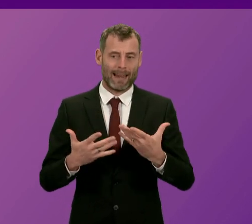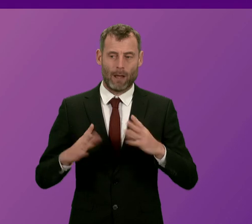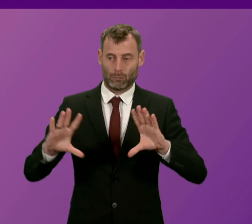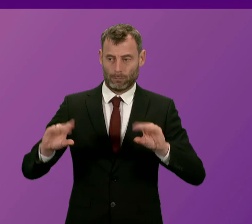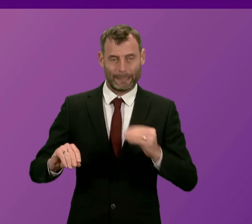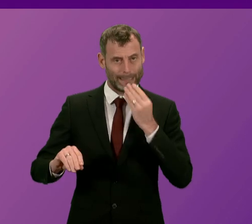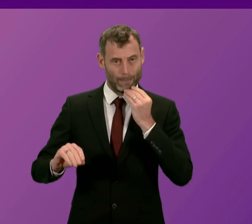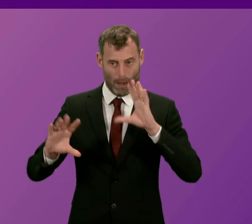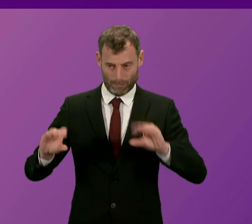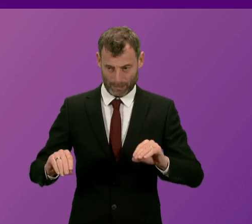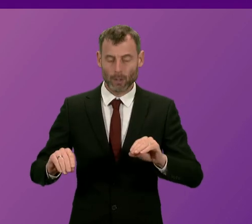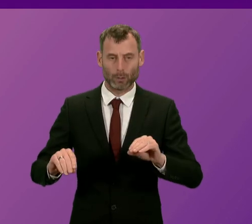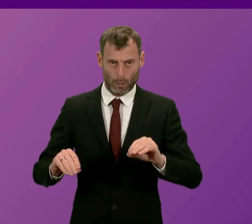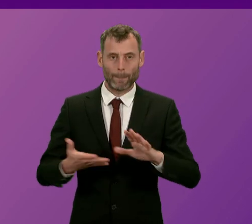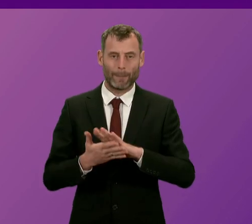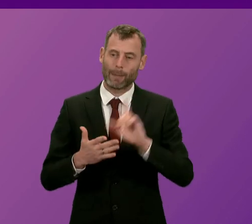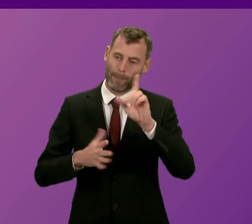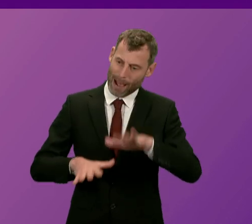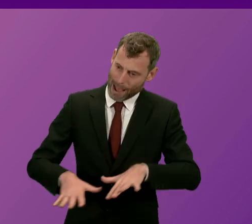Chamber and the Public Gallery to do so.